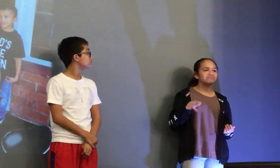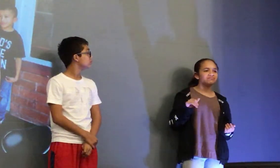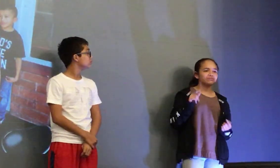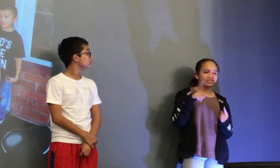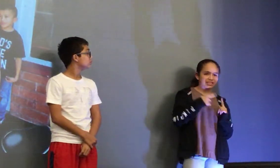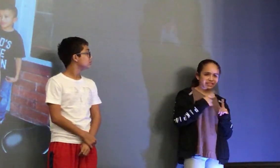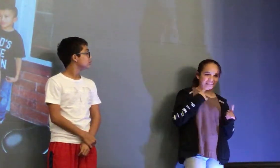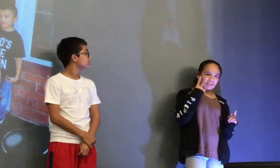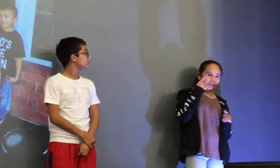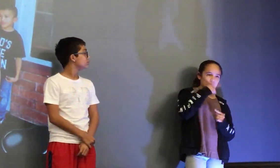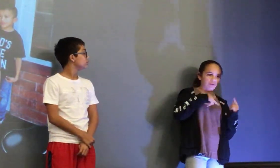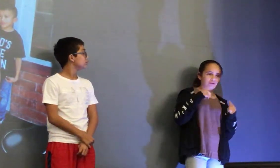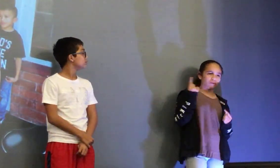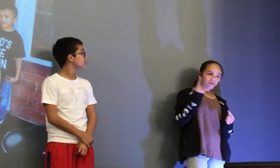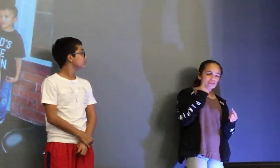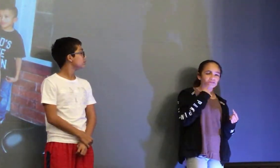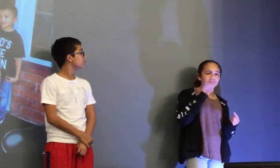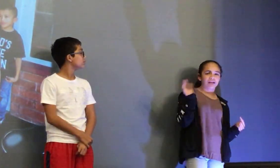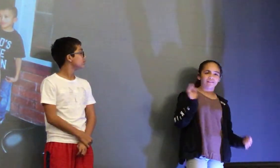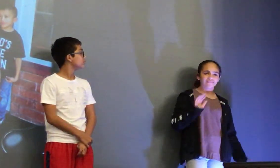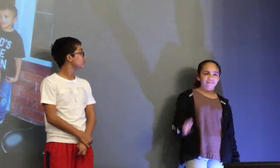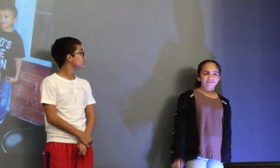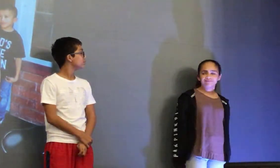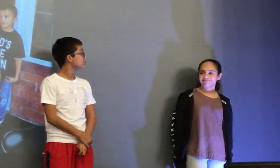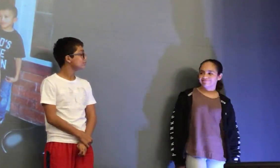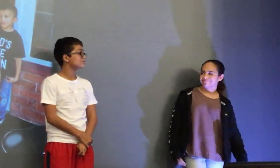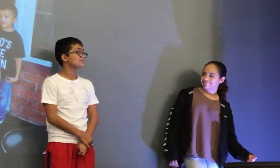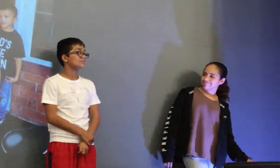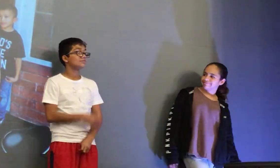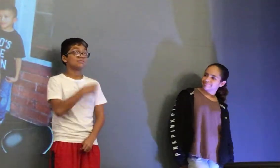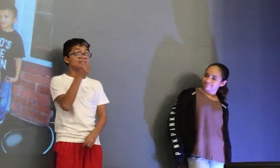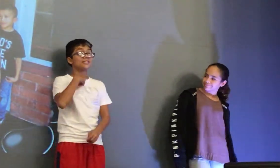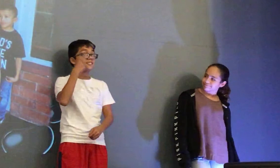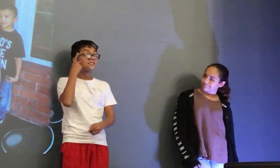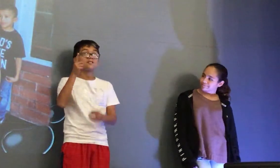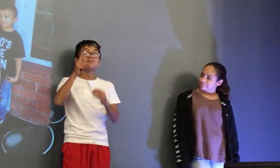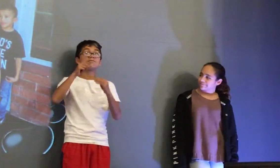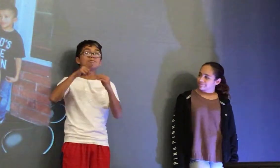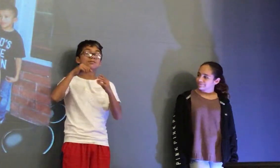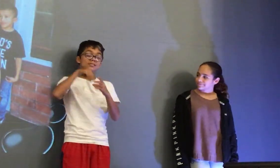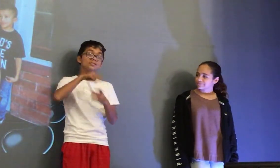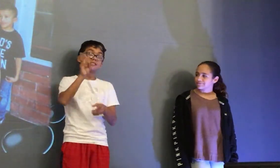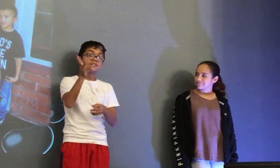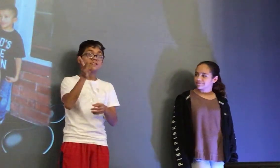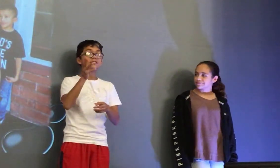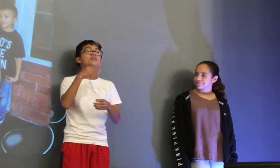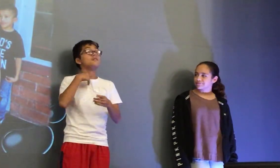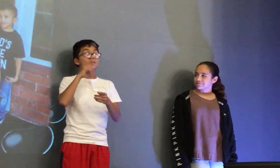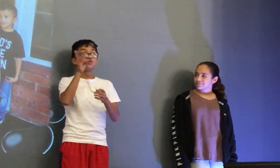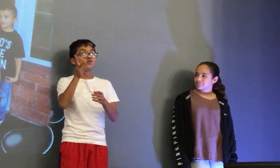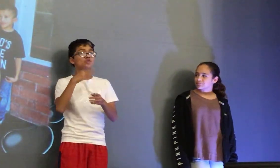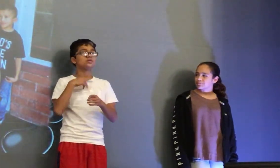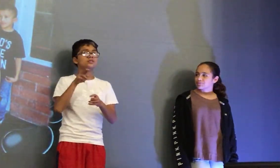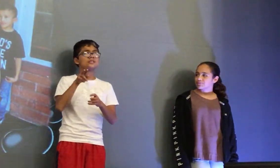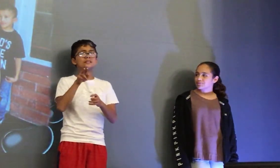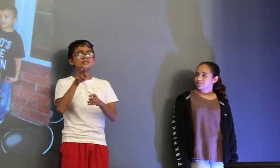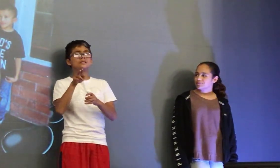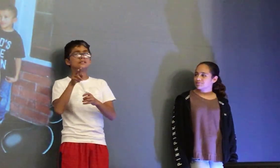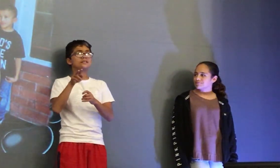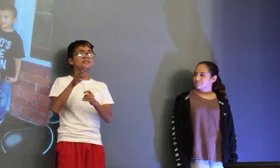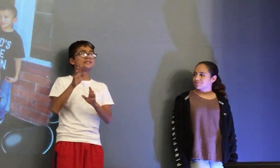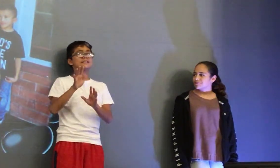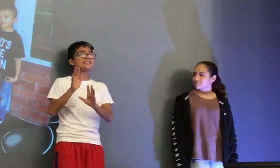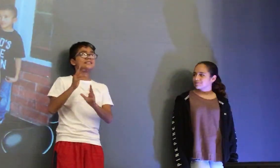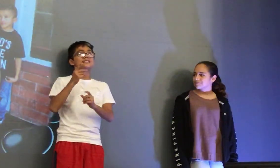just a really friendly guy. So when I see him around, he always would wave to all of us. Right. Right. And in the sixth grade,